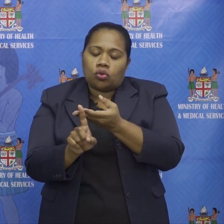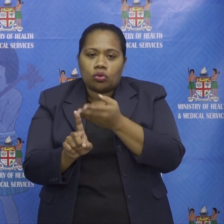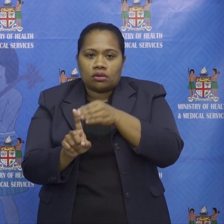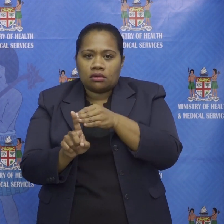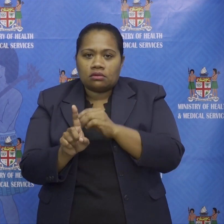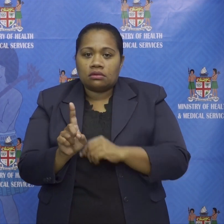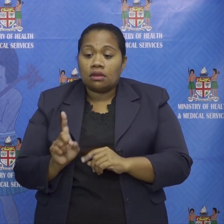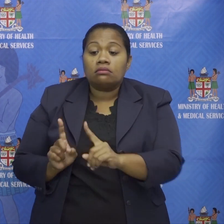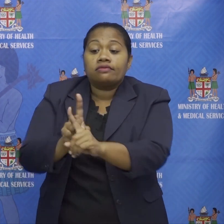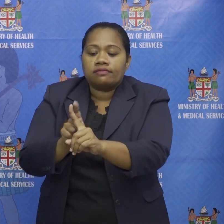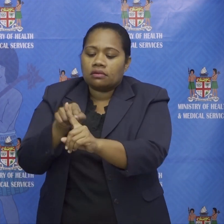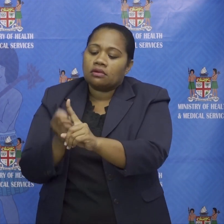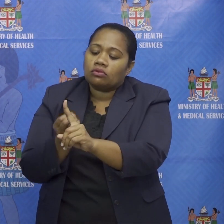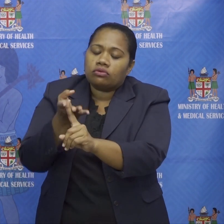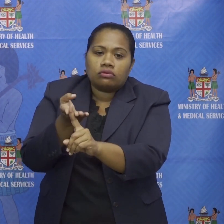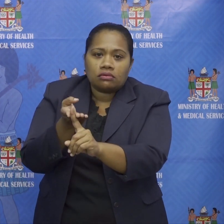vision is this